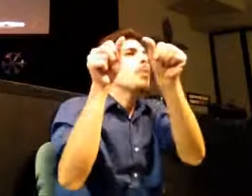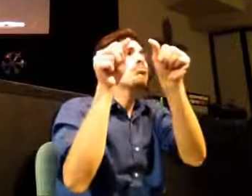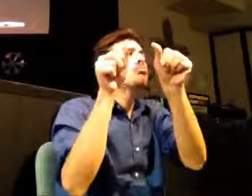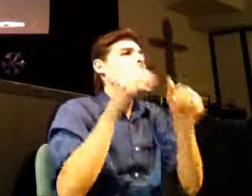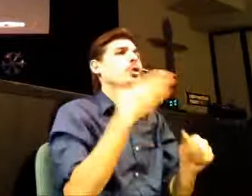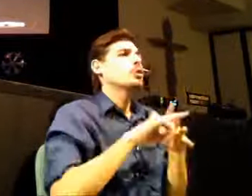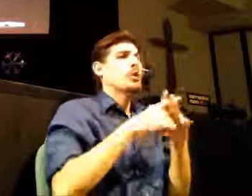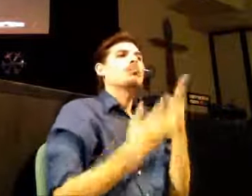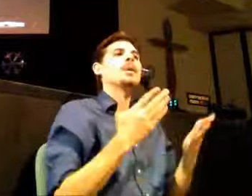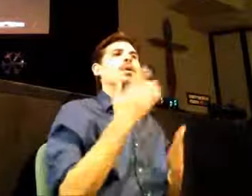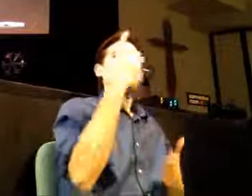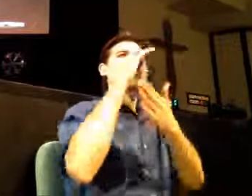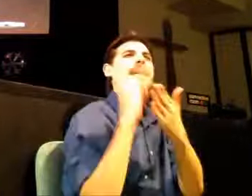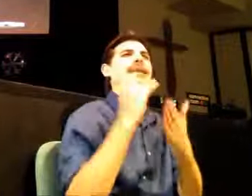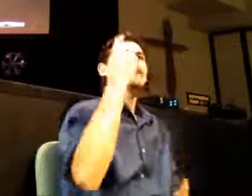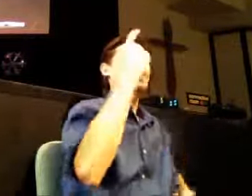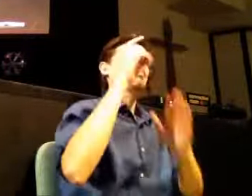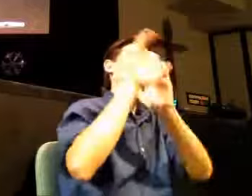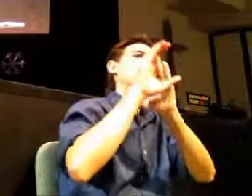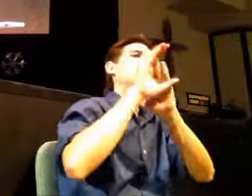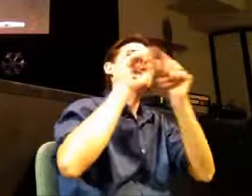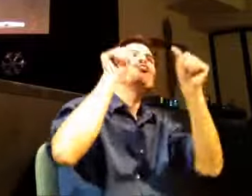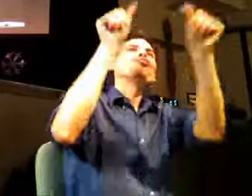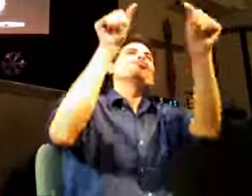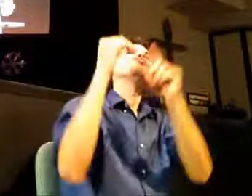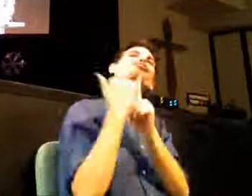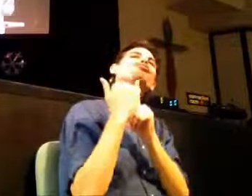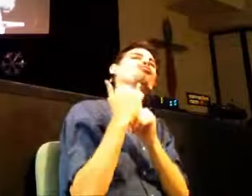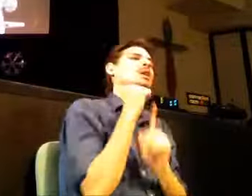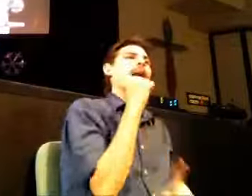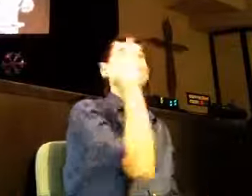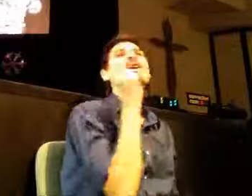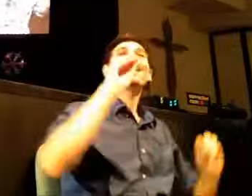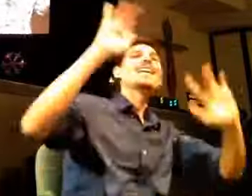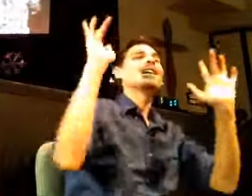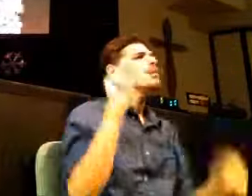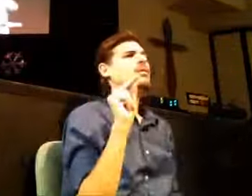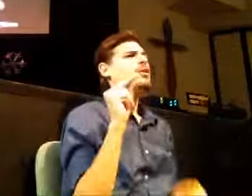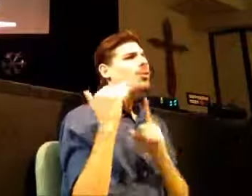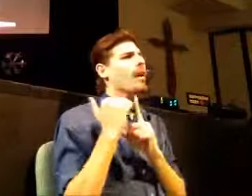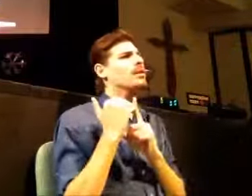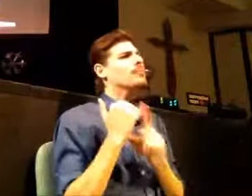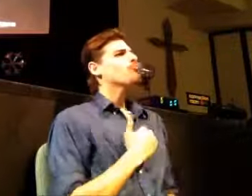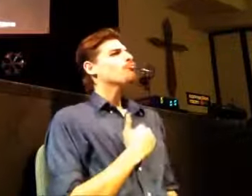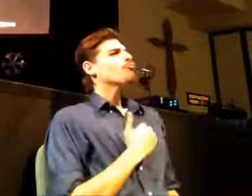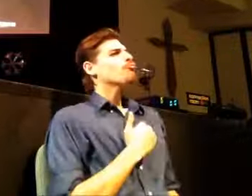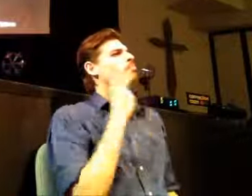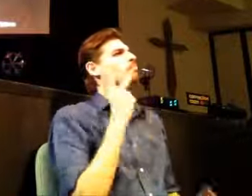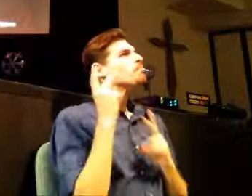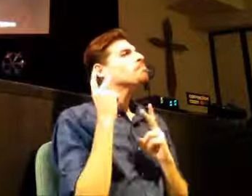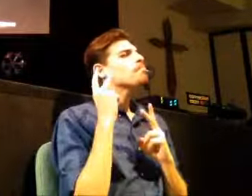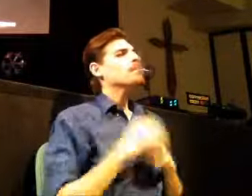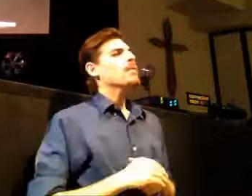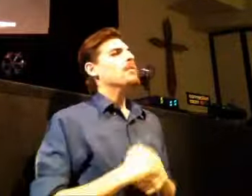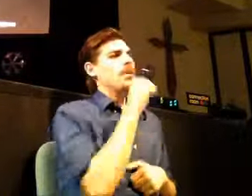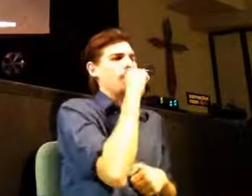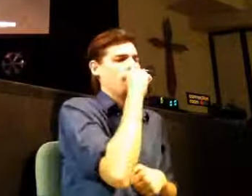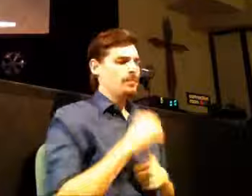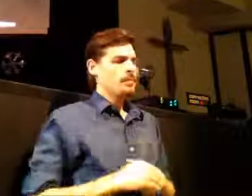a painting or a picture that you hang in a particular room of your house, and it's not there just because it's pretty. It's there because it reminds you of something. Have someone that I just saw in the service, and she has a couple of stickers